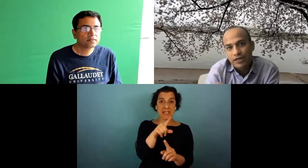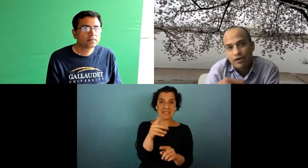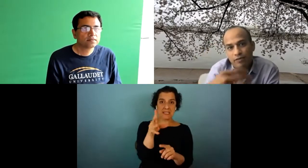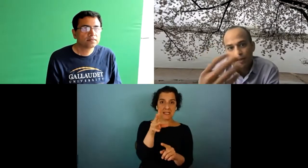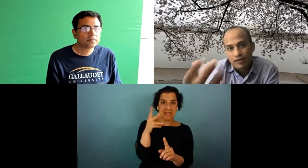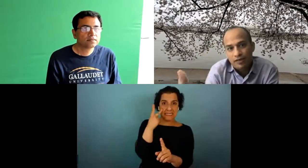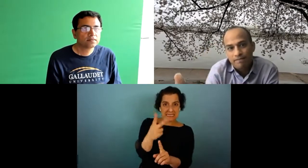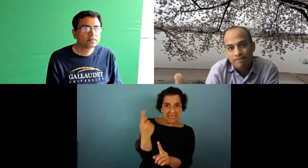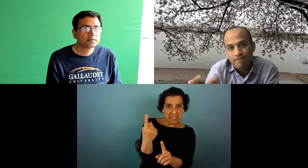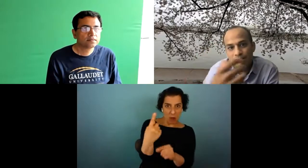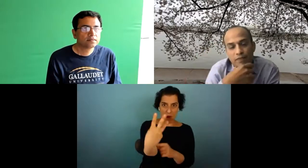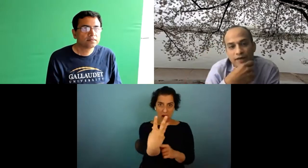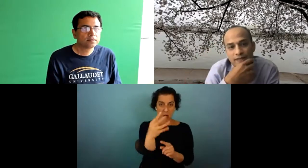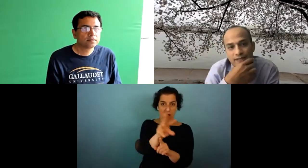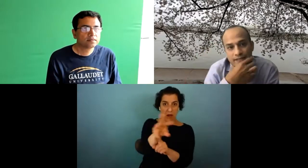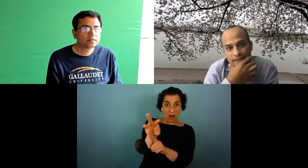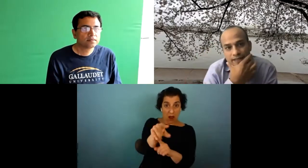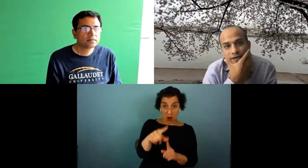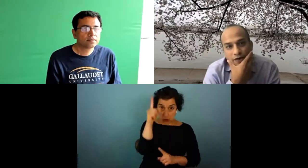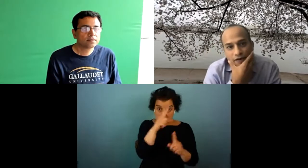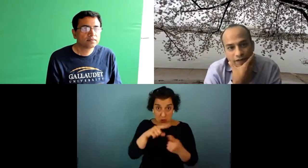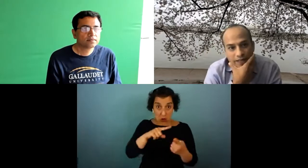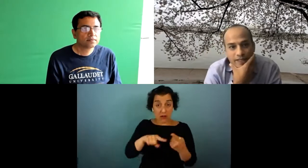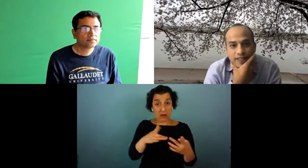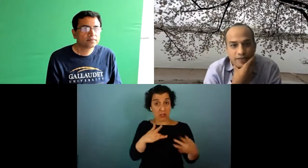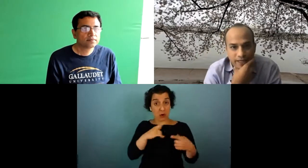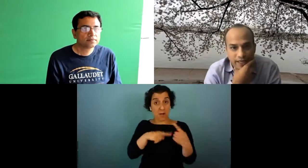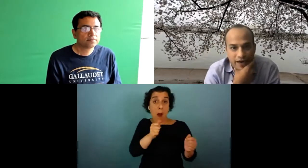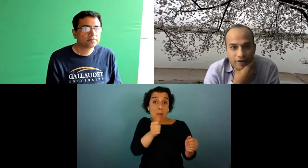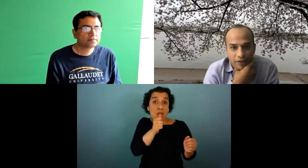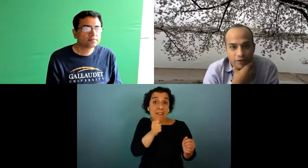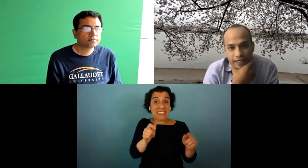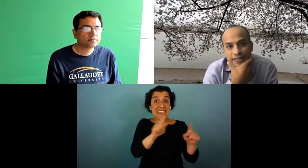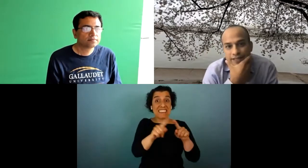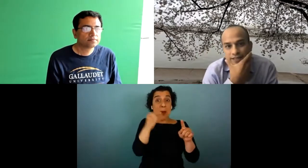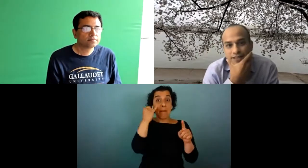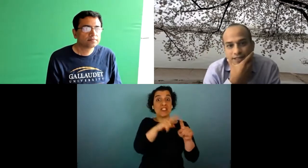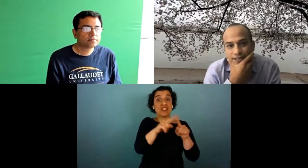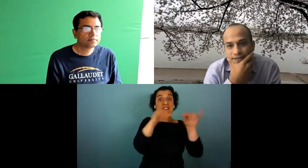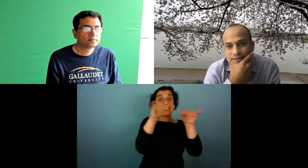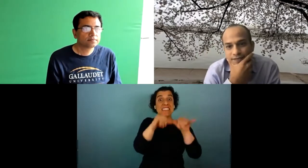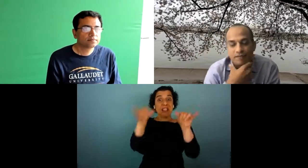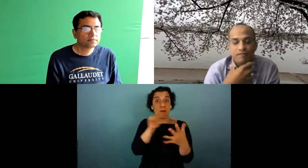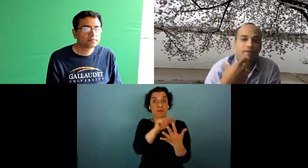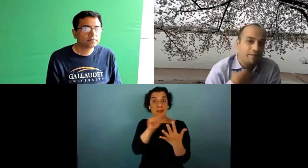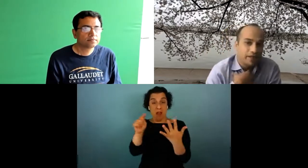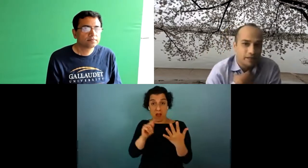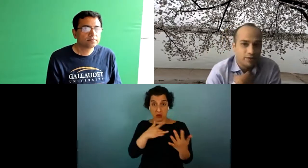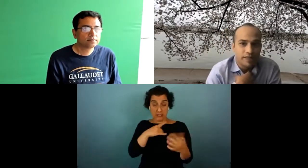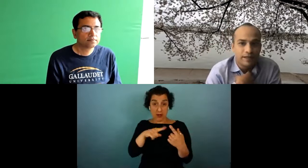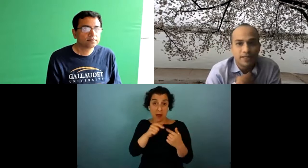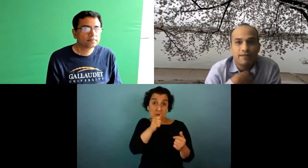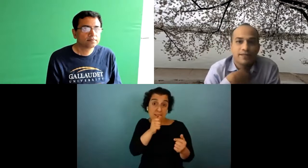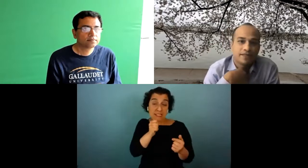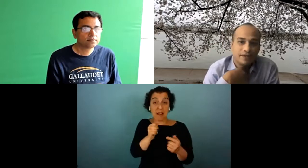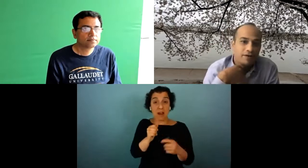concerned at all about the privacy of these systems then and how do you protect the maybe protect the